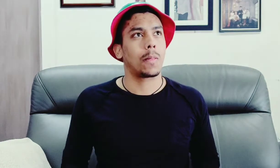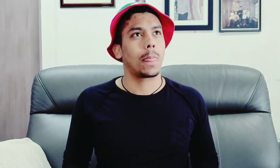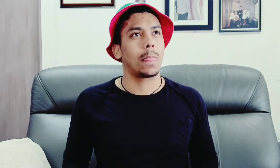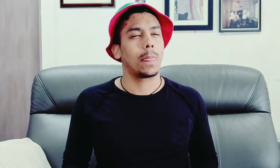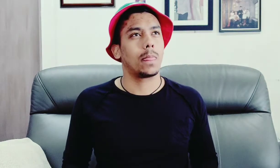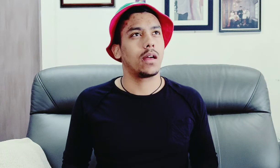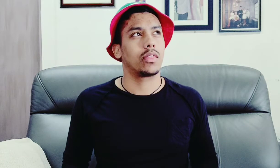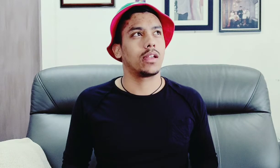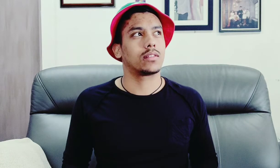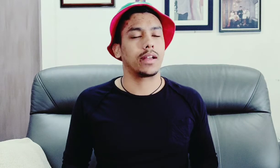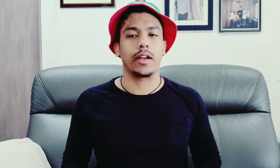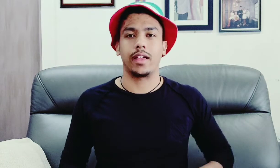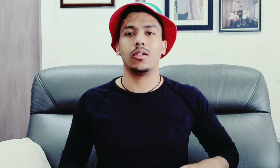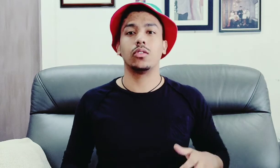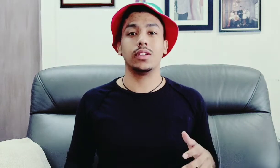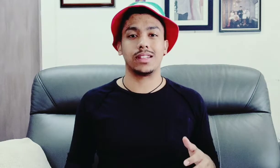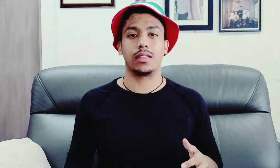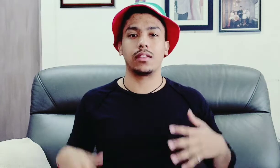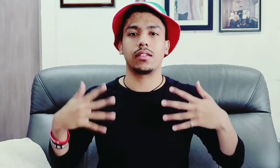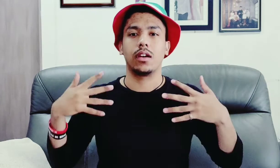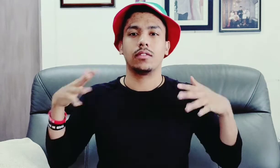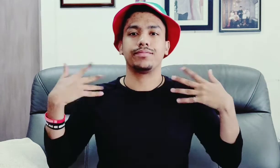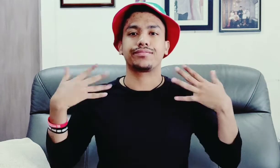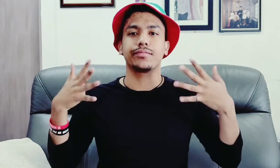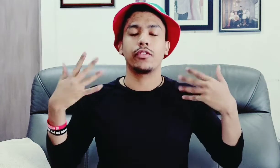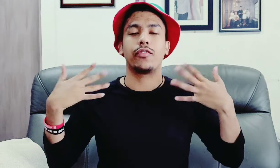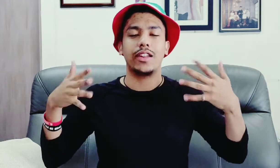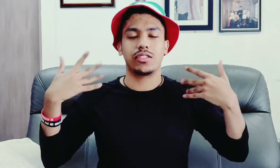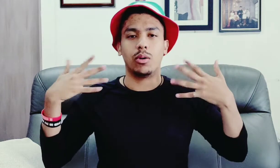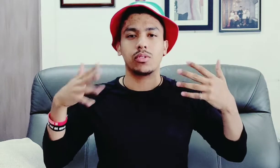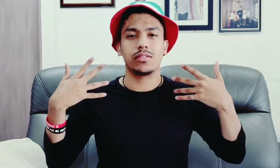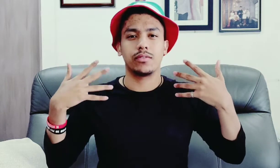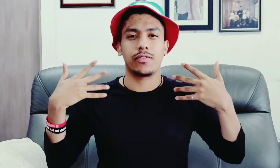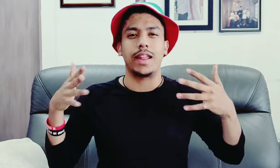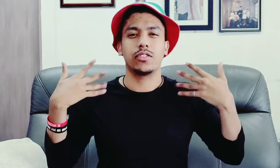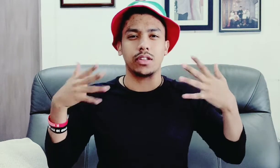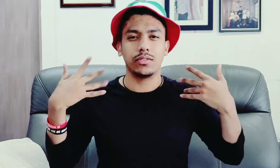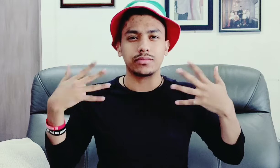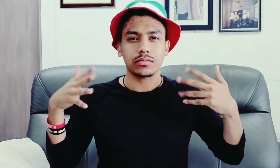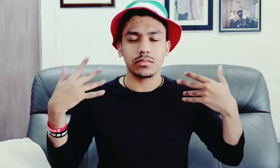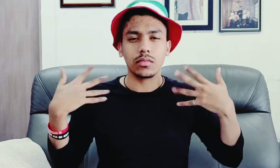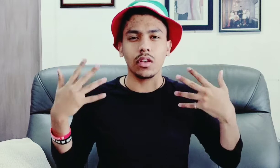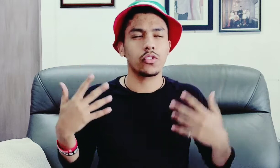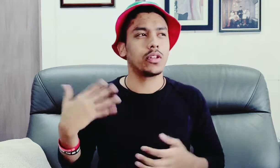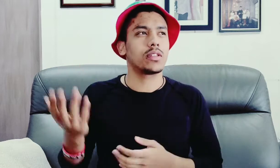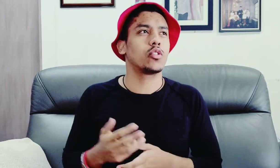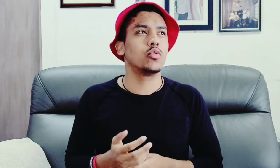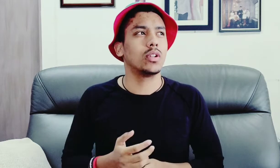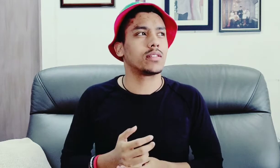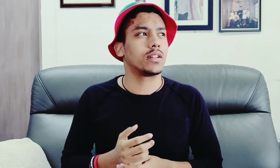cool i think it's like okay cool is like this you gotta fan you're almost fanning yourself so you can say cool as